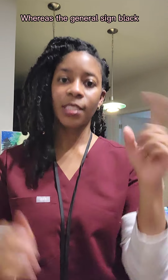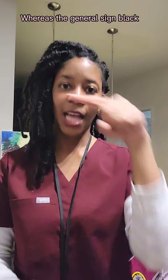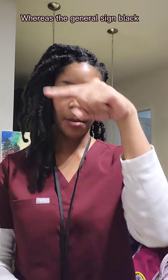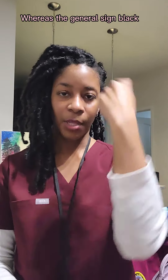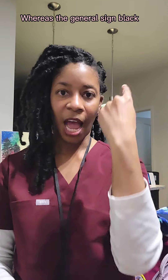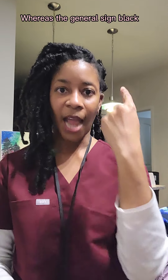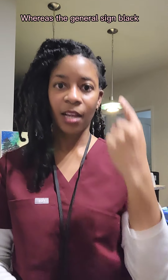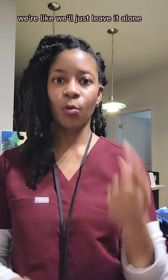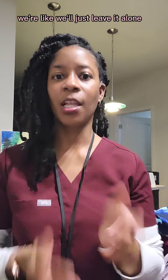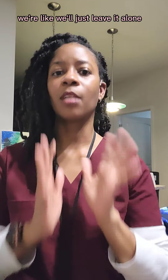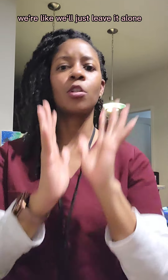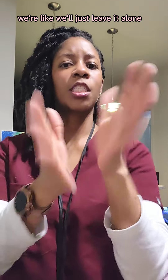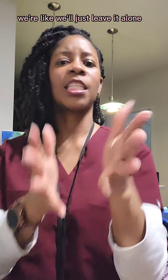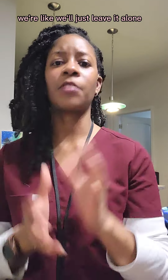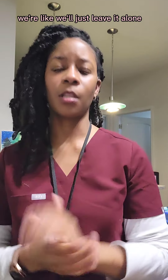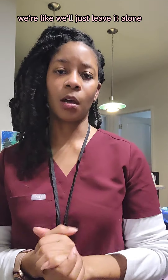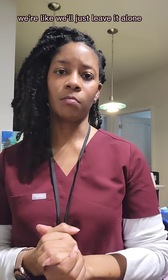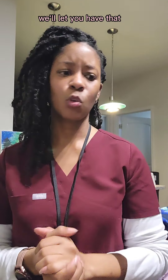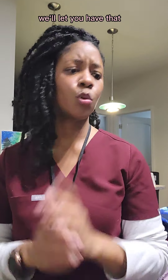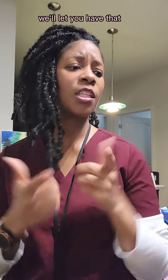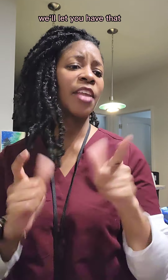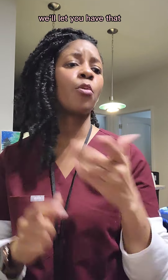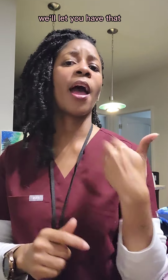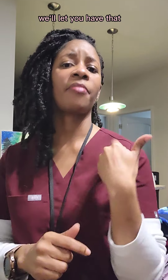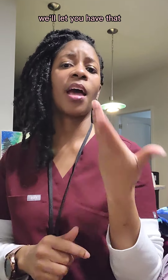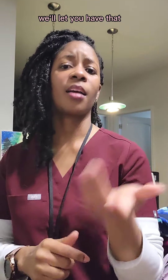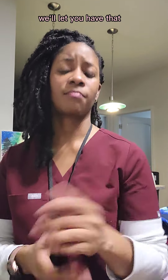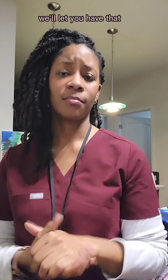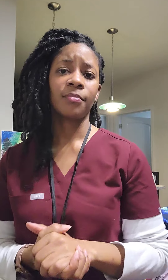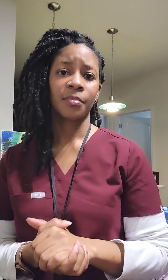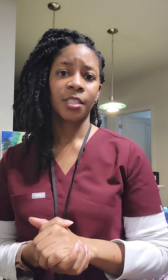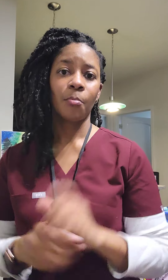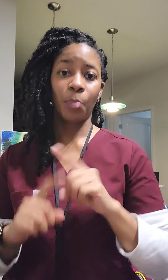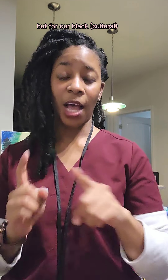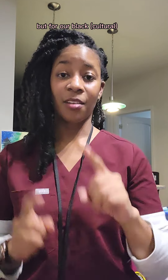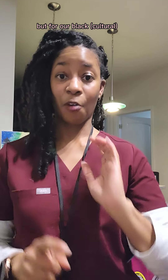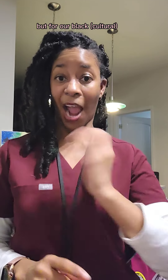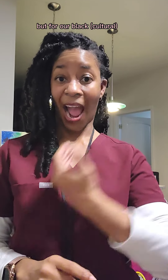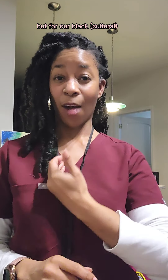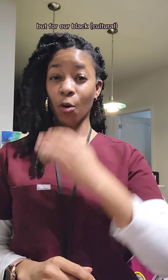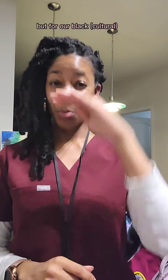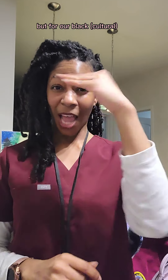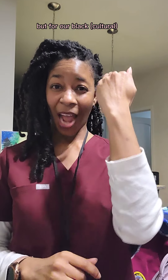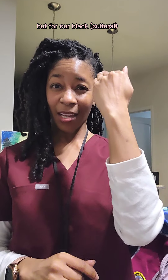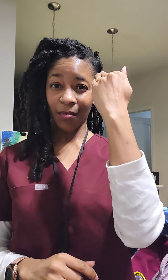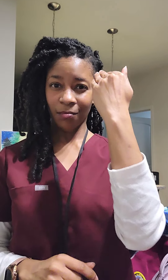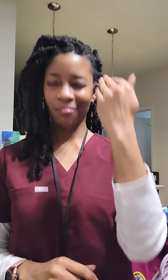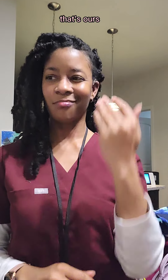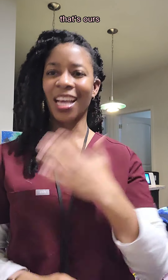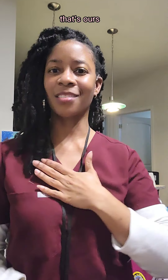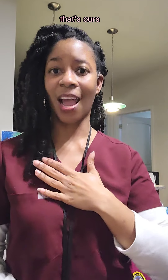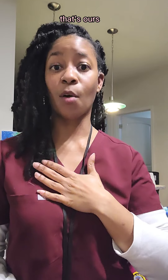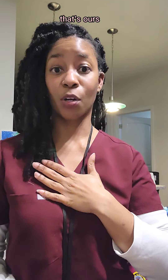sign black, we're like, we'll just leave it alone, we'll let you have that. But for our black, that's ours.